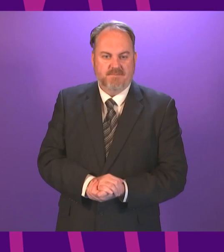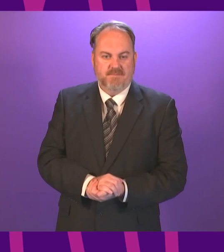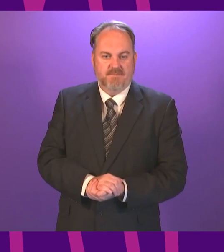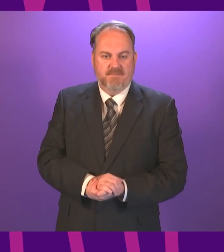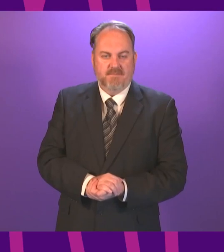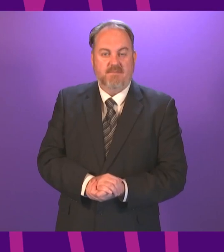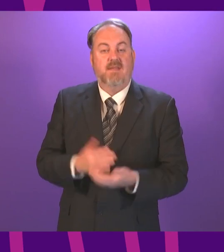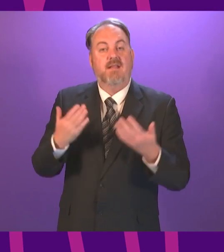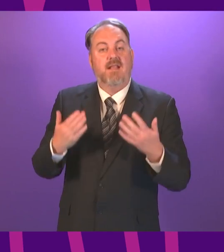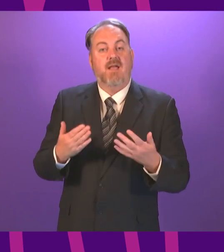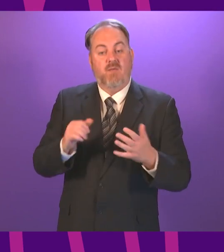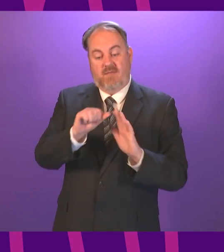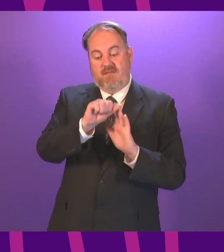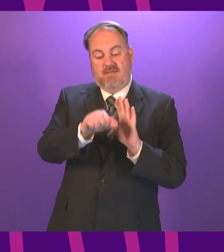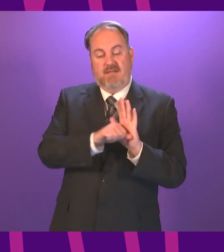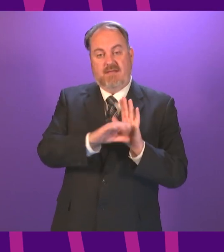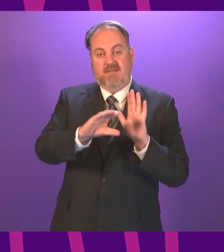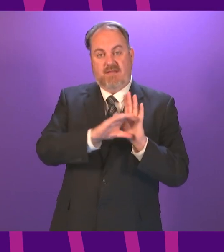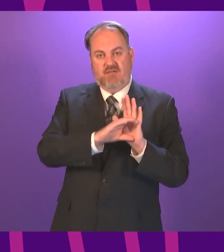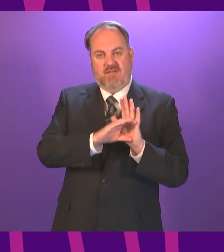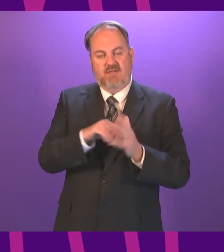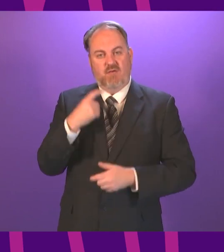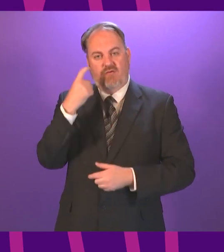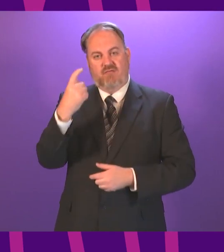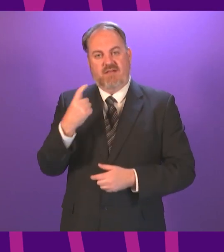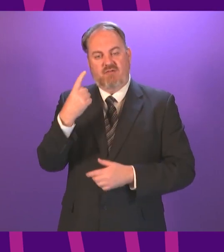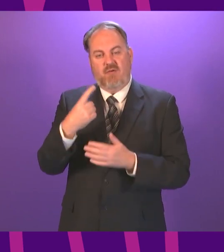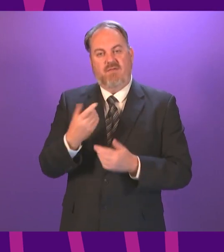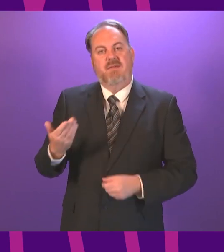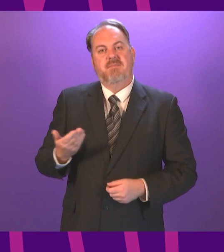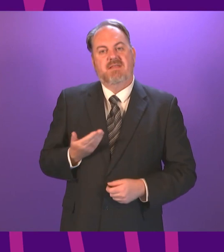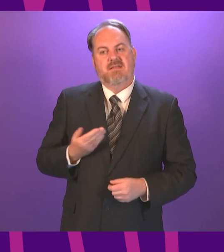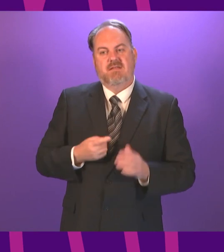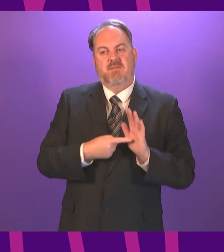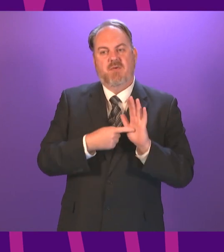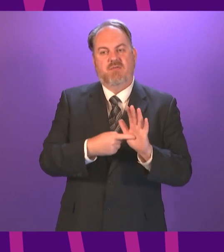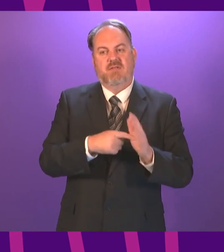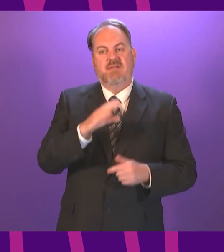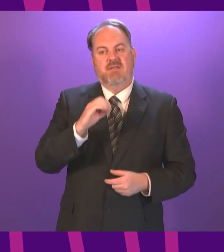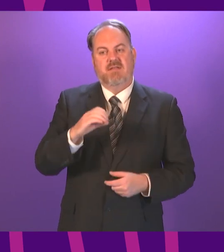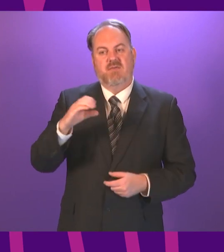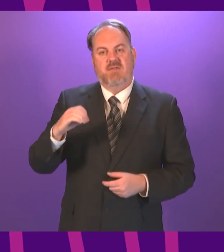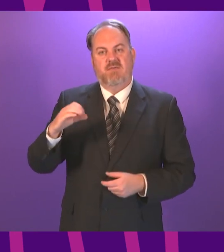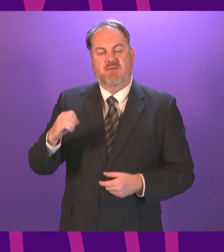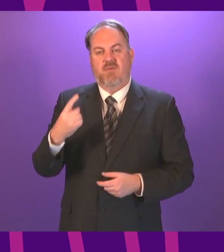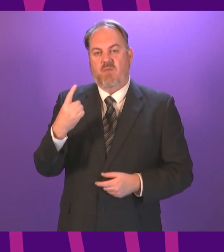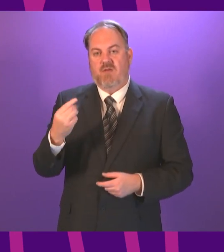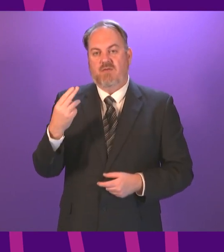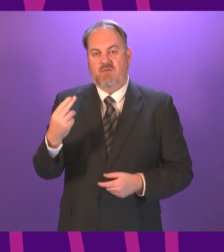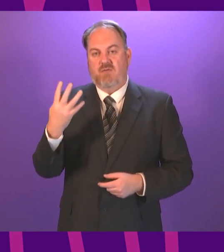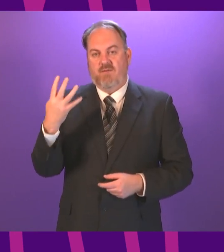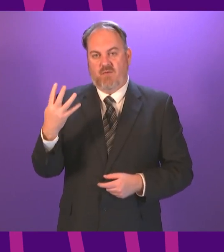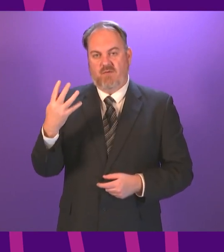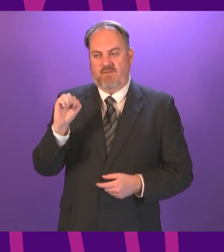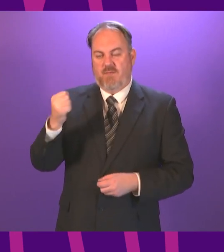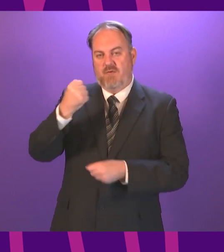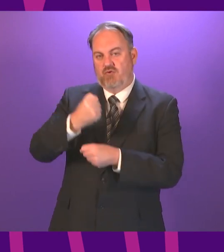The next item of business is consideration of business motion 000124 in the name of George Adam,